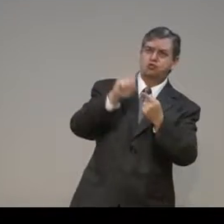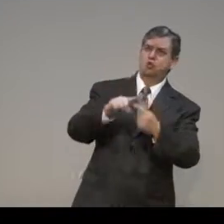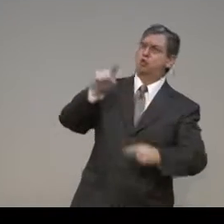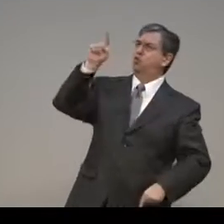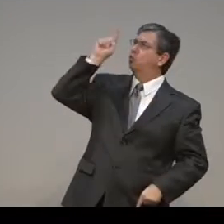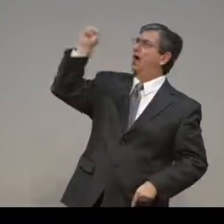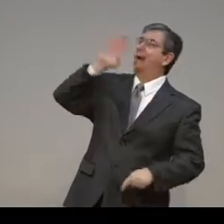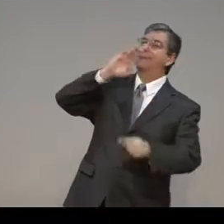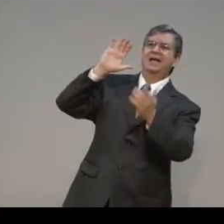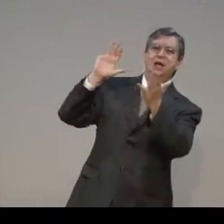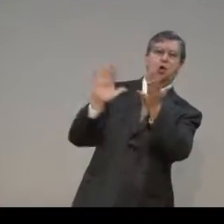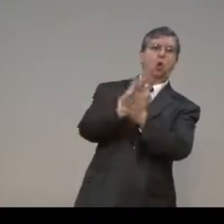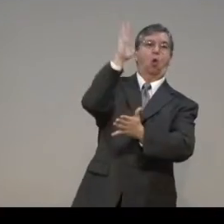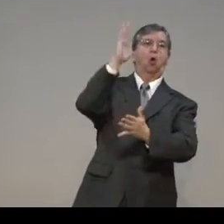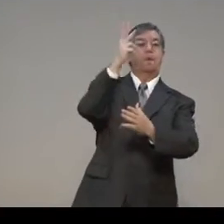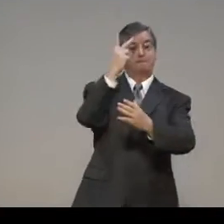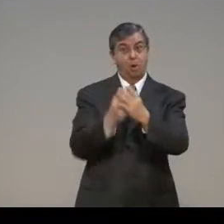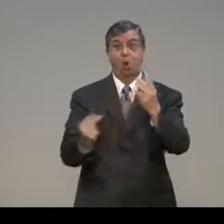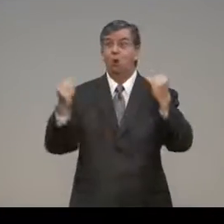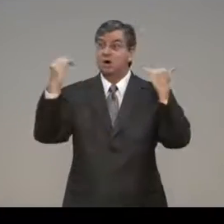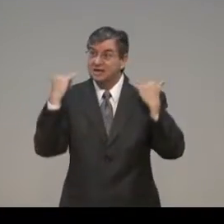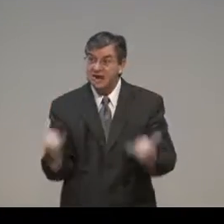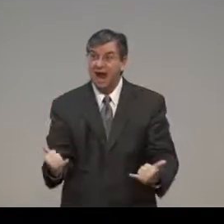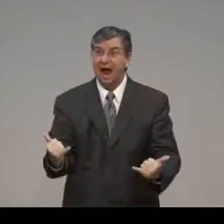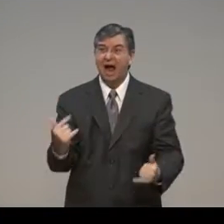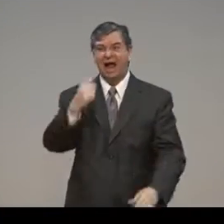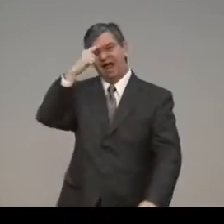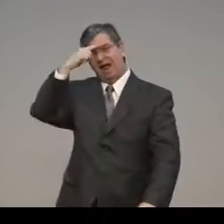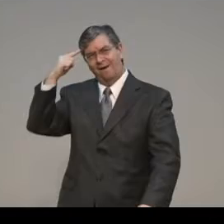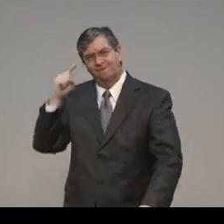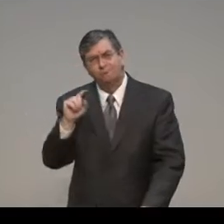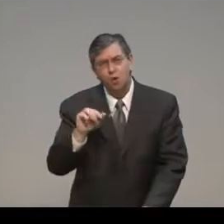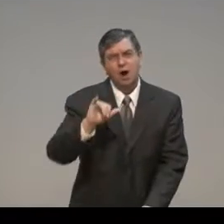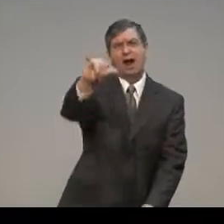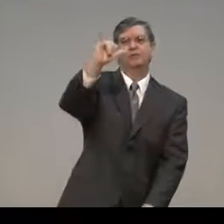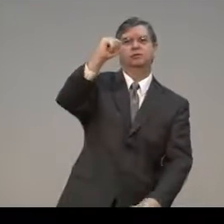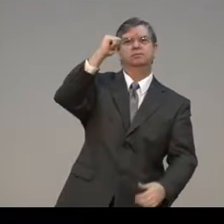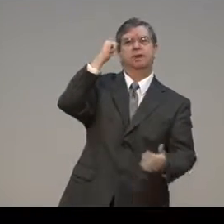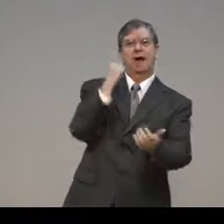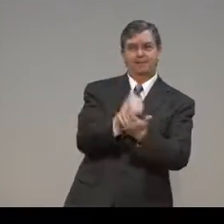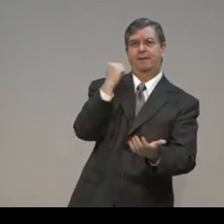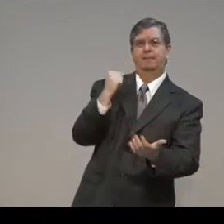To Him be glory, both now and forever. Amen.